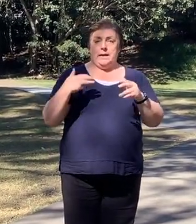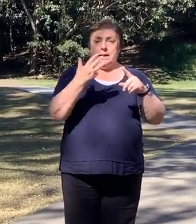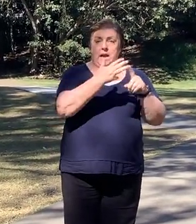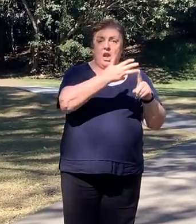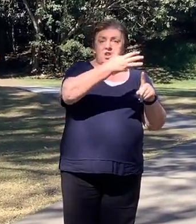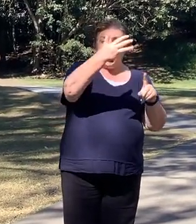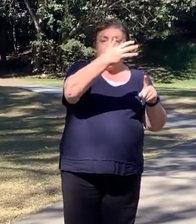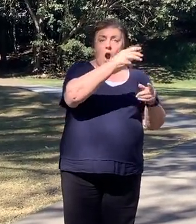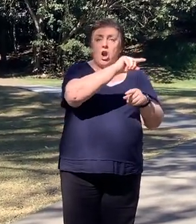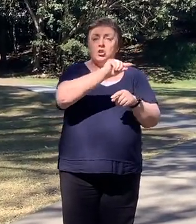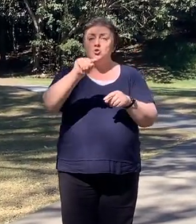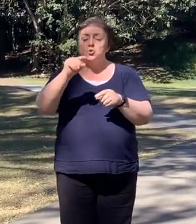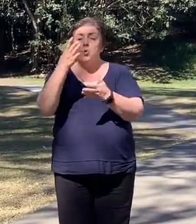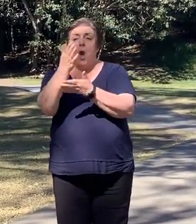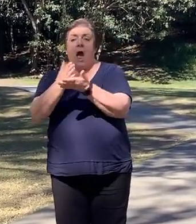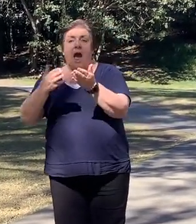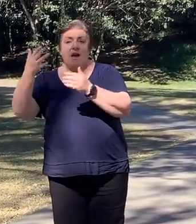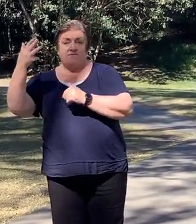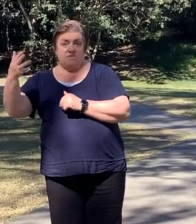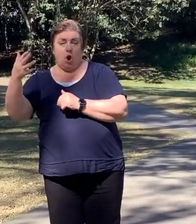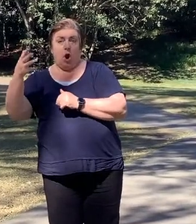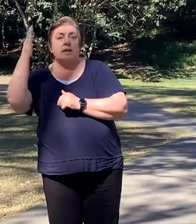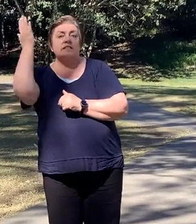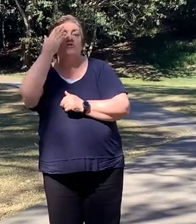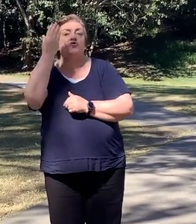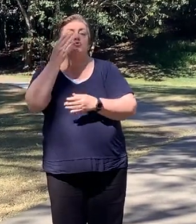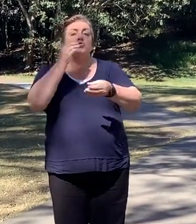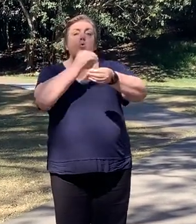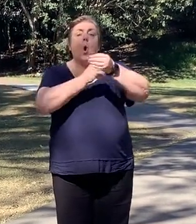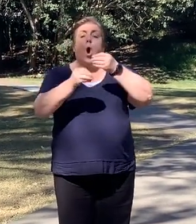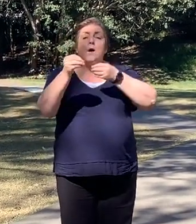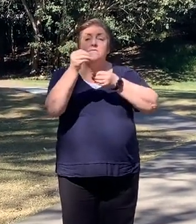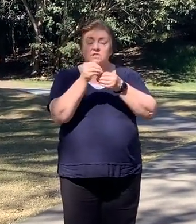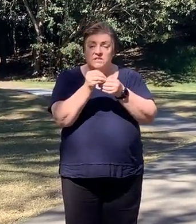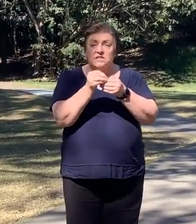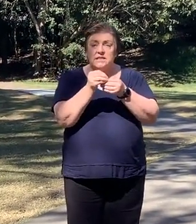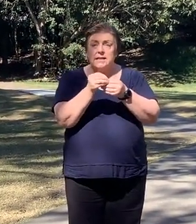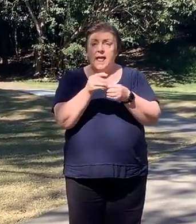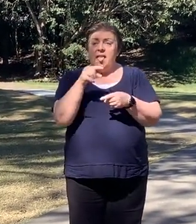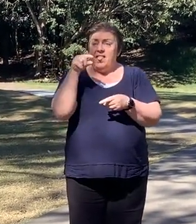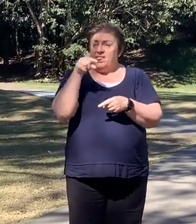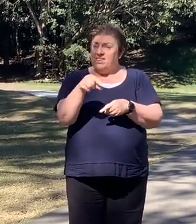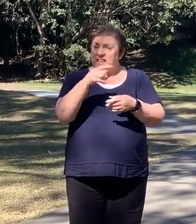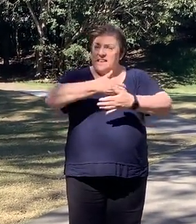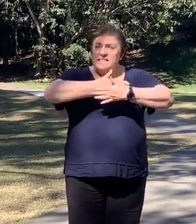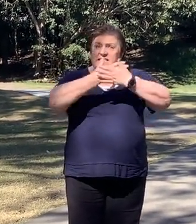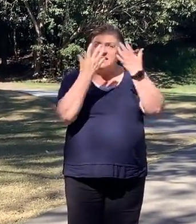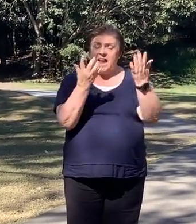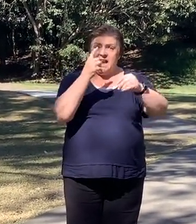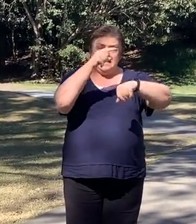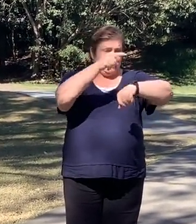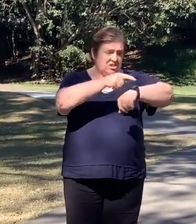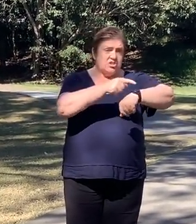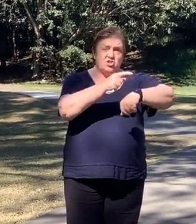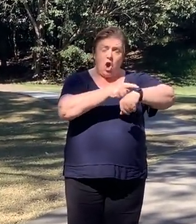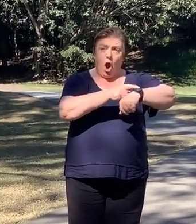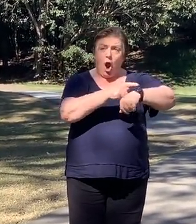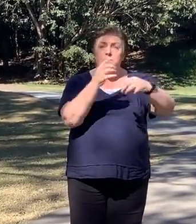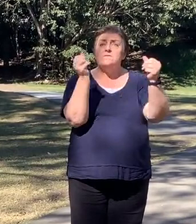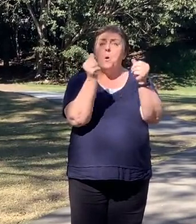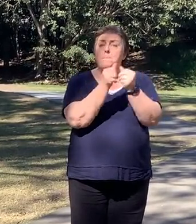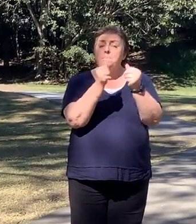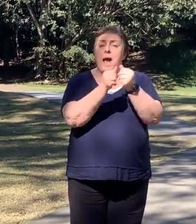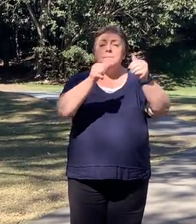'clock till 9.30 in the school office. Now, these days and times for a collection of paper copies will be